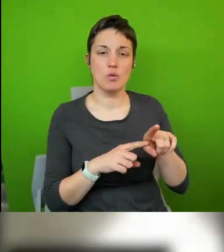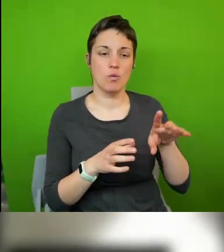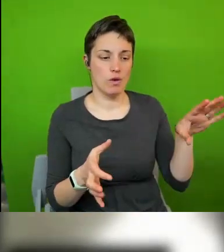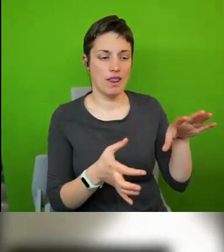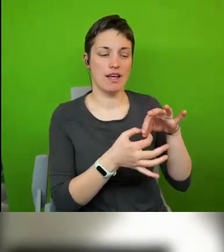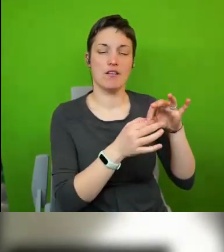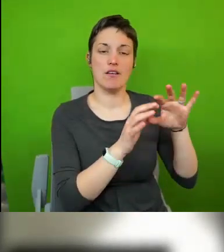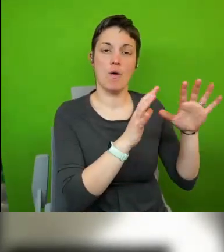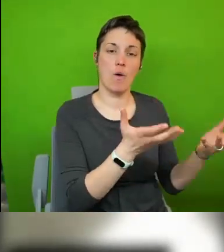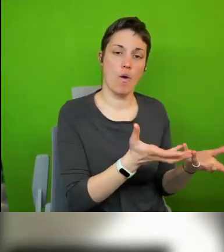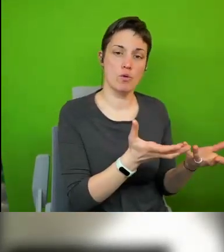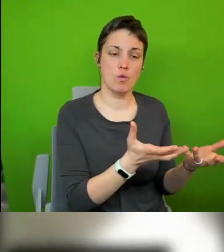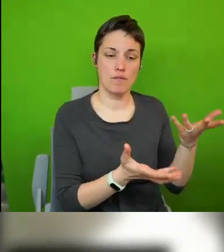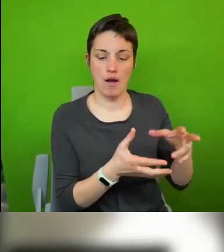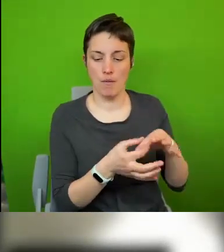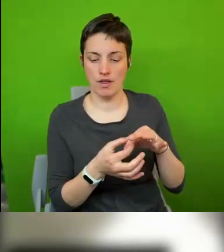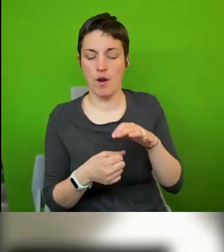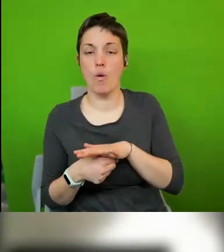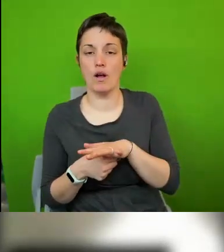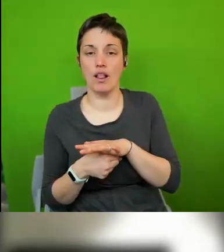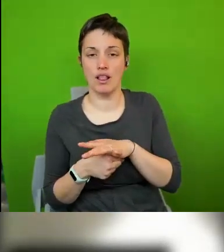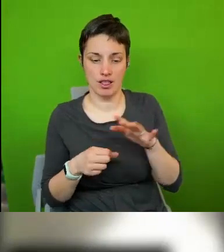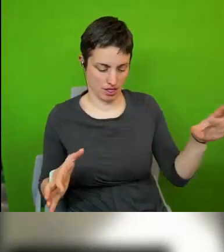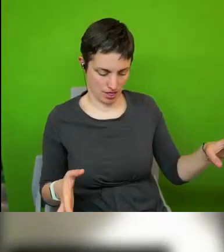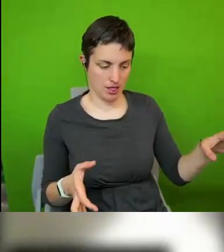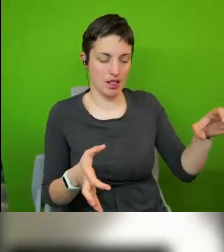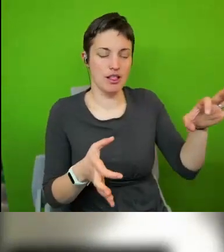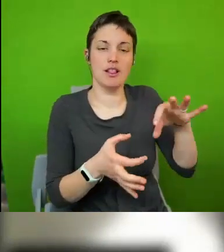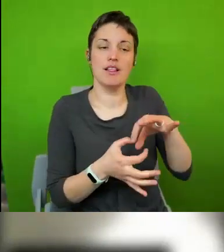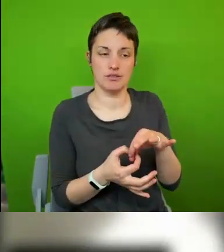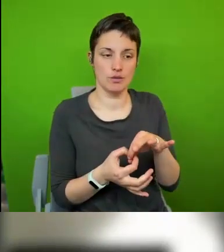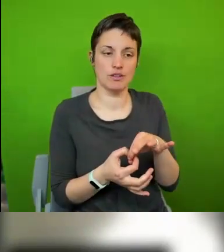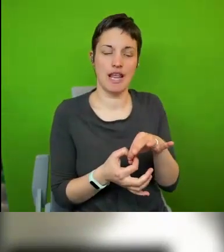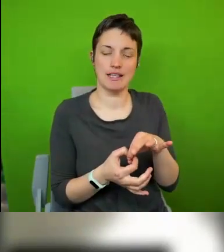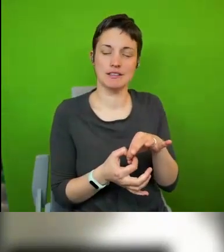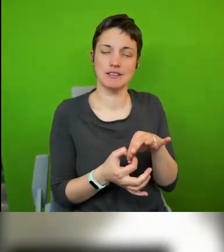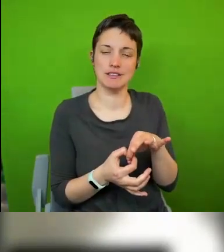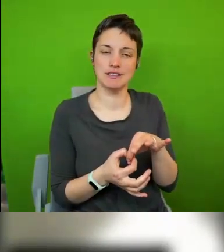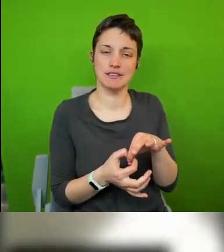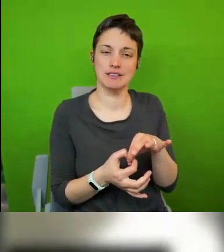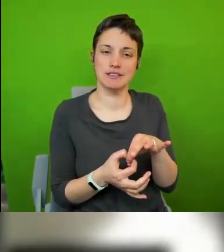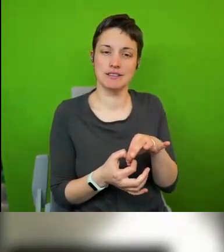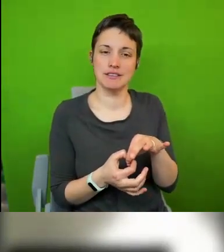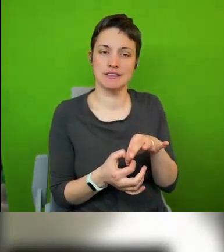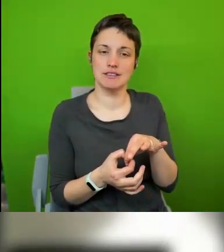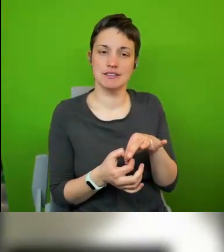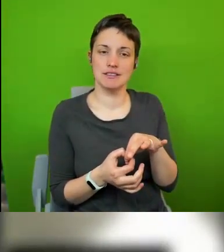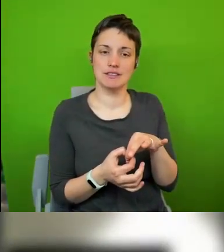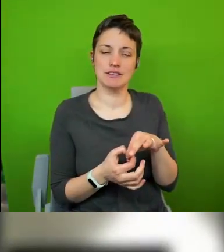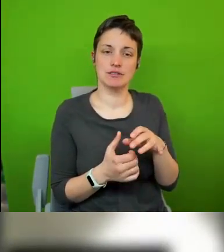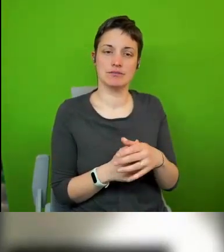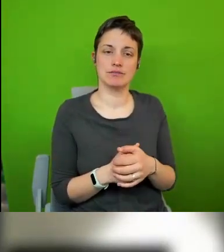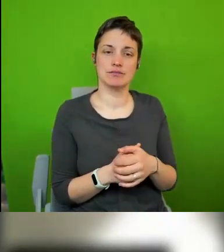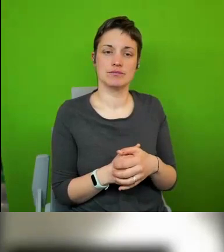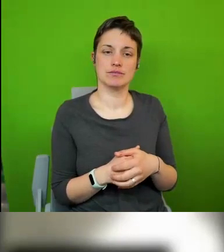of the human rights city's idea in a way and that also necessitates i think connecting um international organizations with